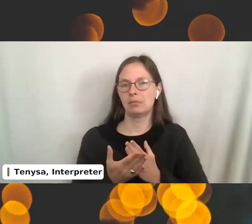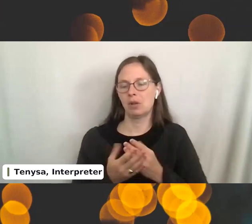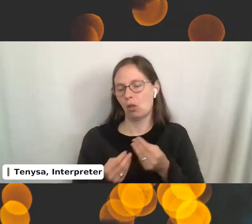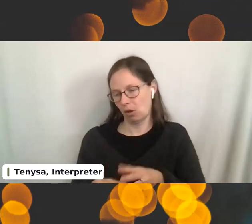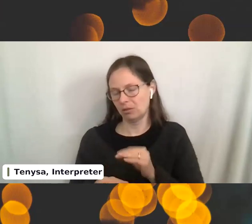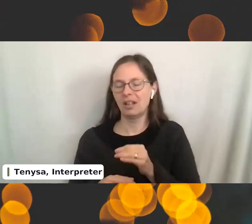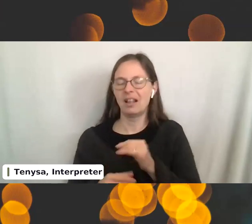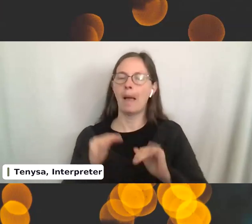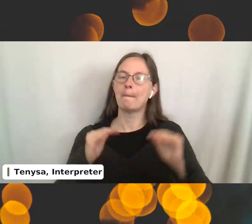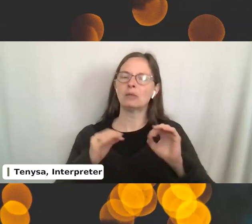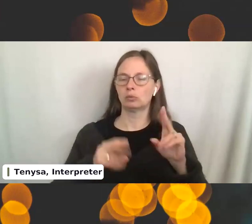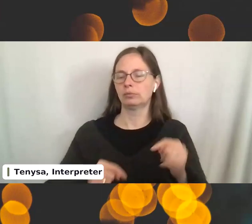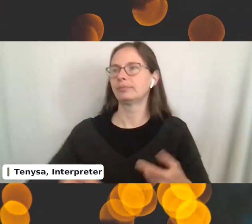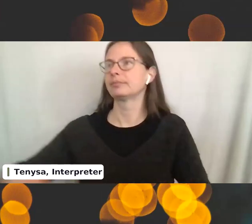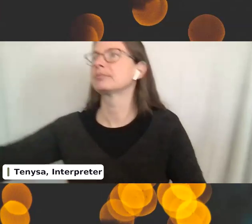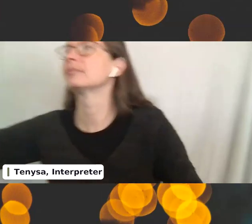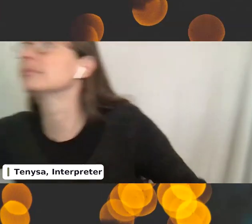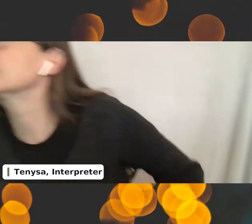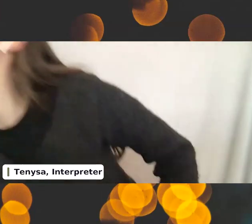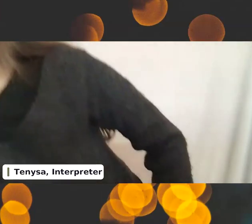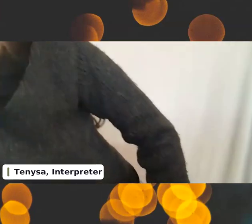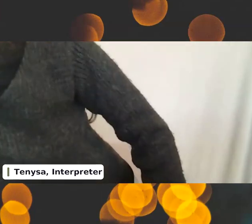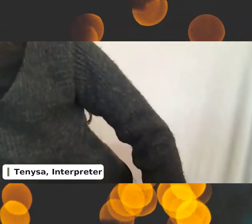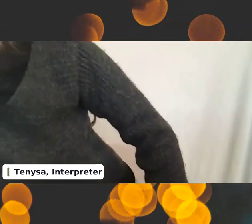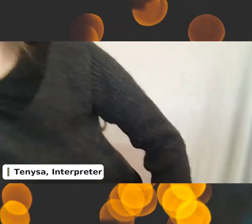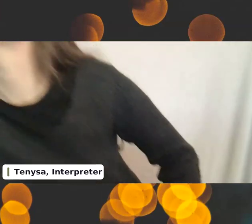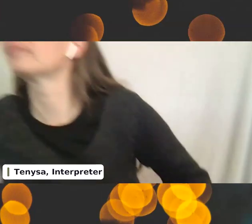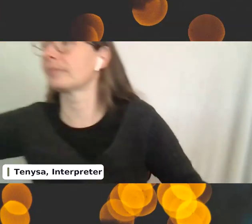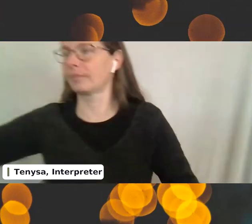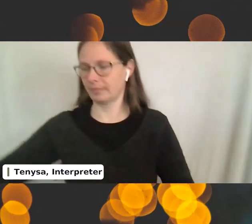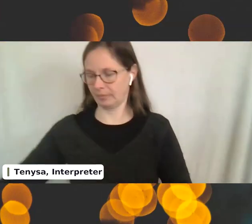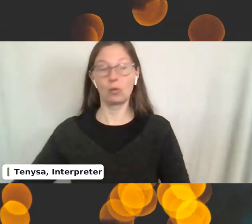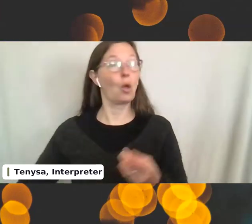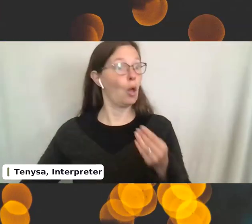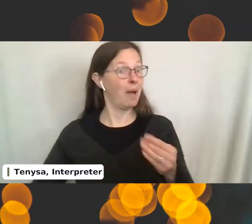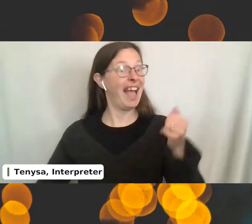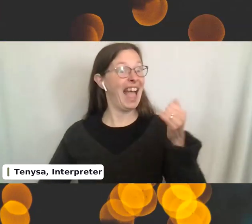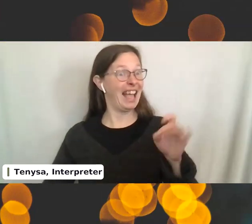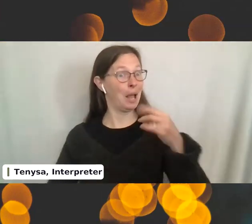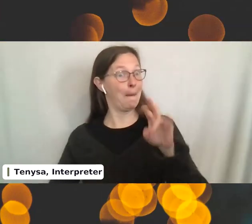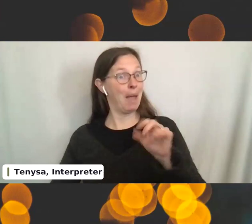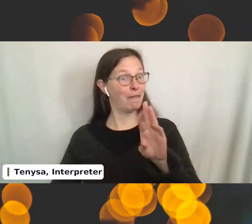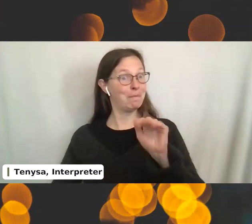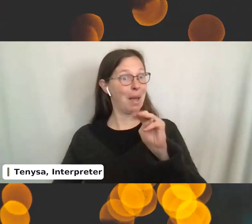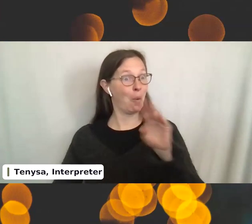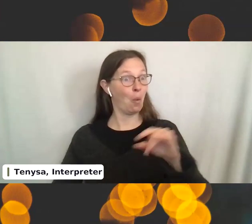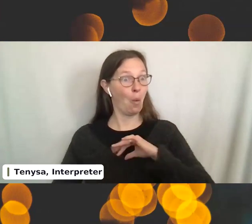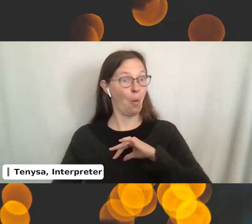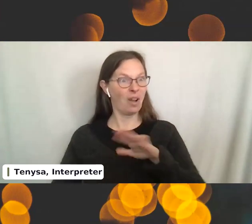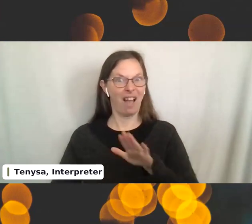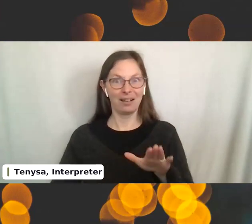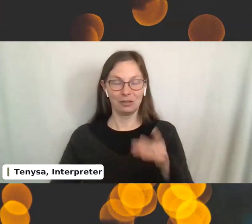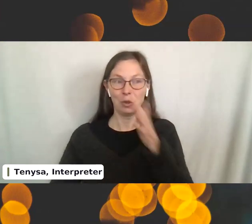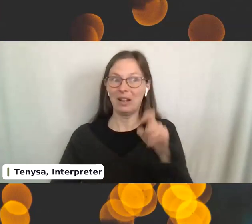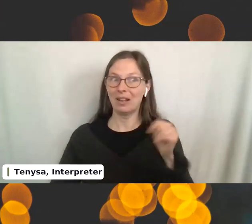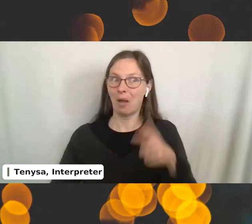it keeps, and it balances out. You bought a pair set of 18 pair of bamboo needles. Way to go. Cause you're going